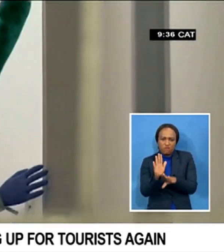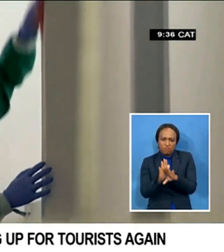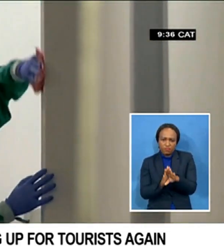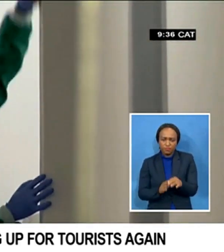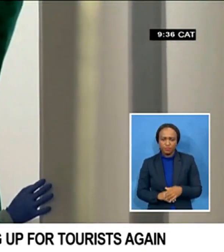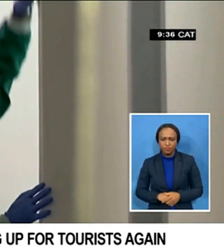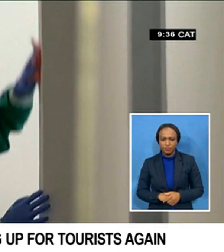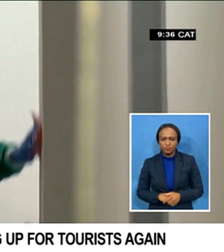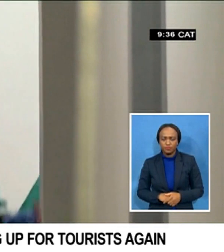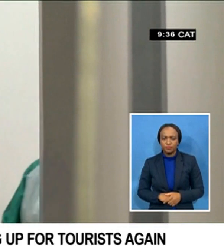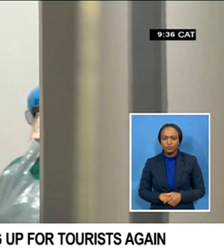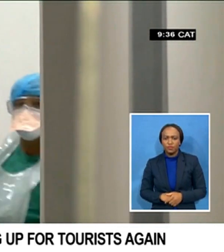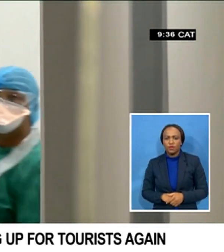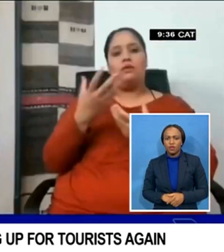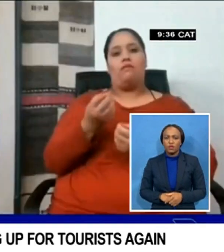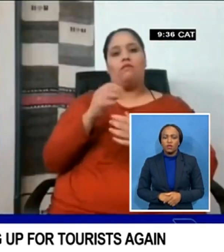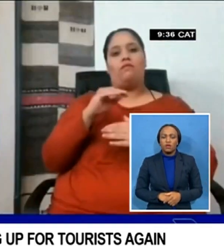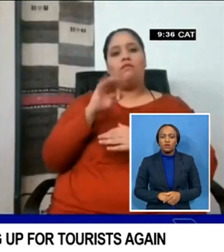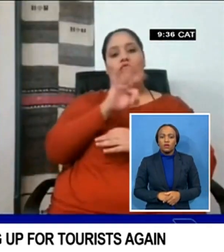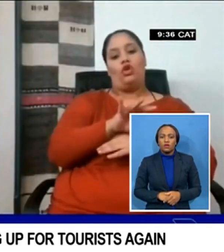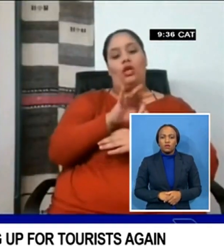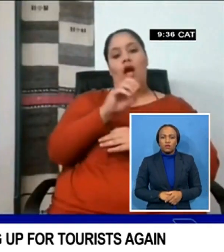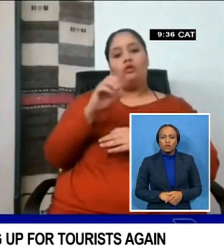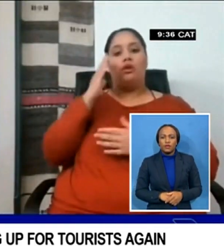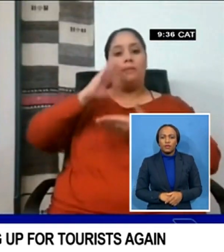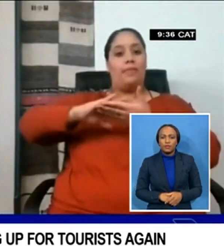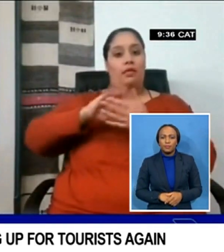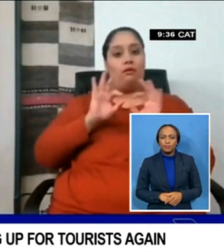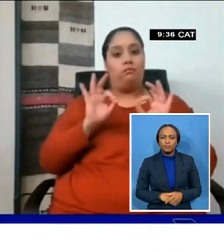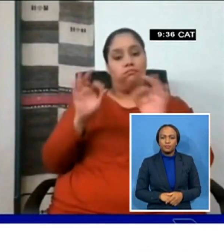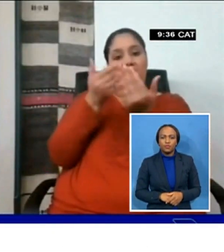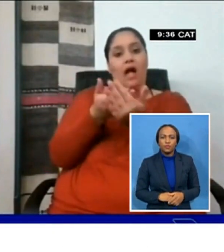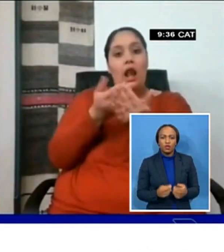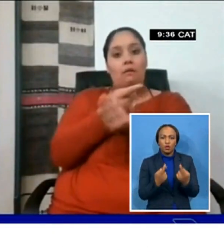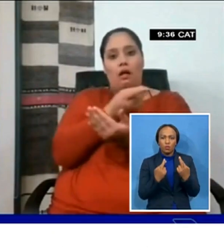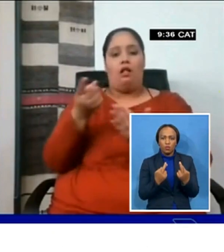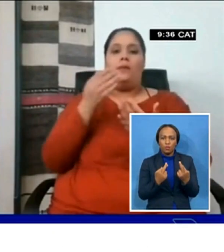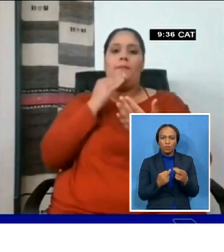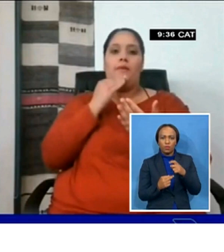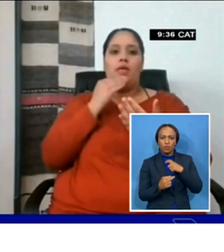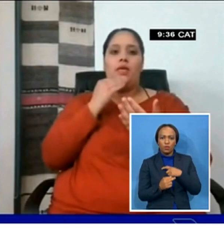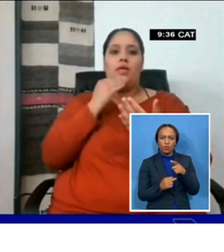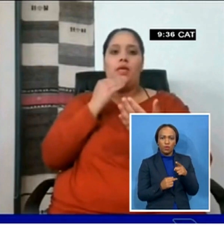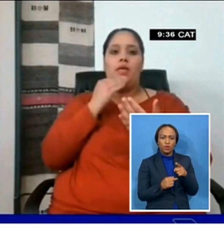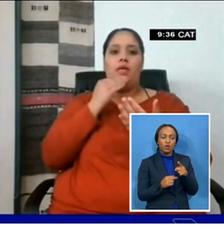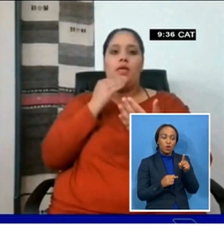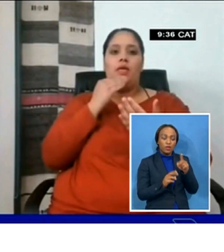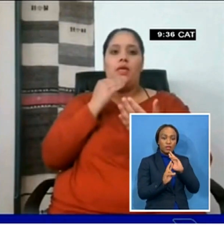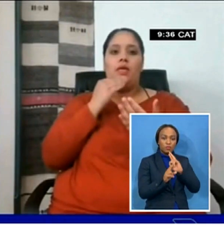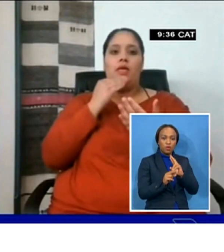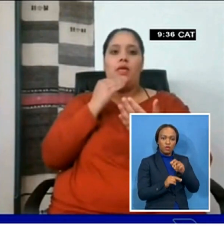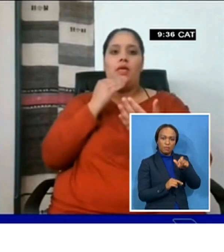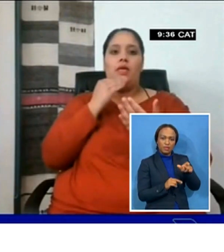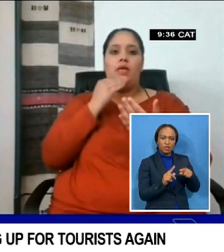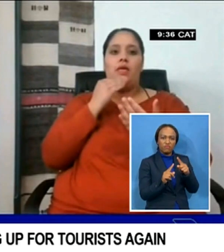of Hope, there are 300 in Brackengate, keeping that response in place and all of the health responses that we've